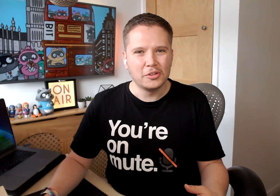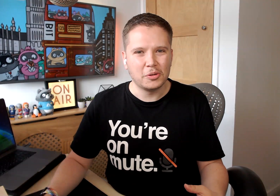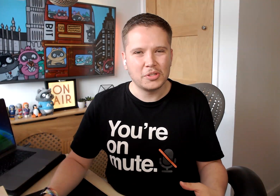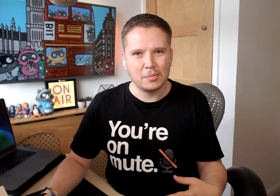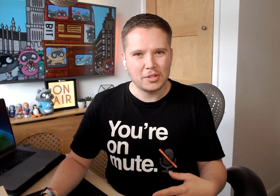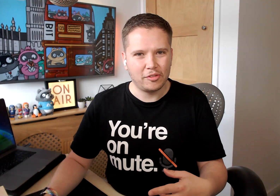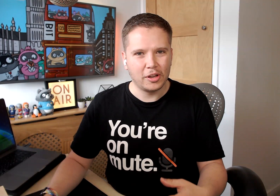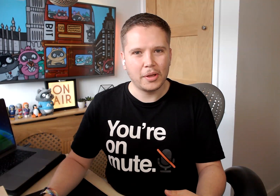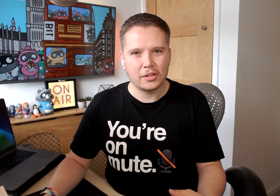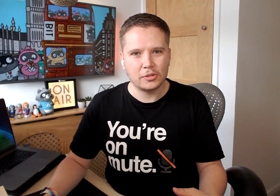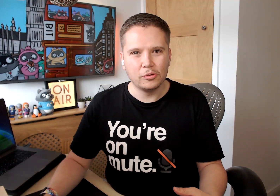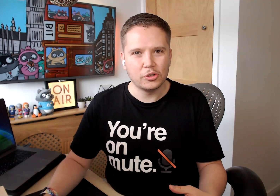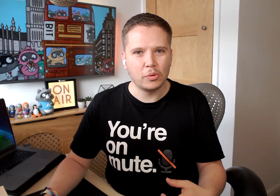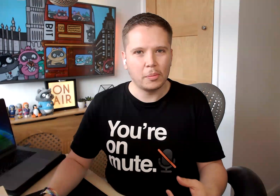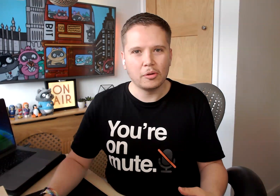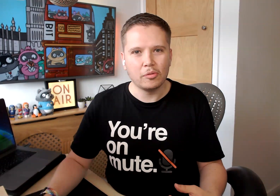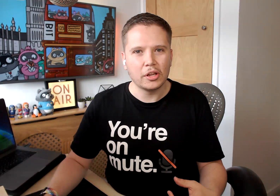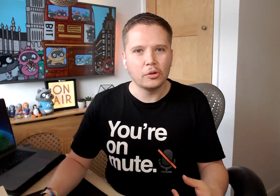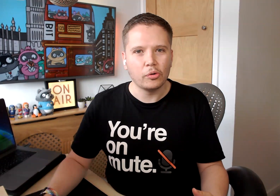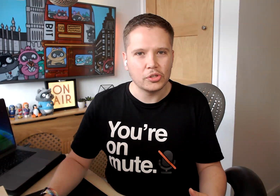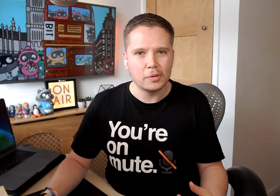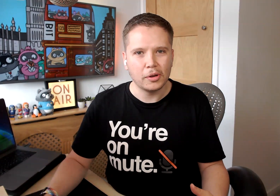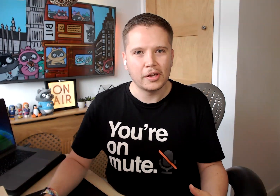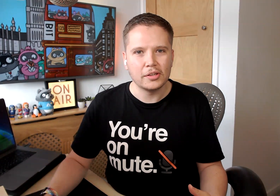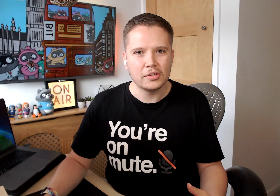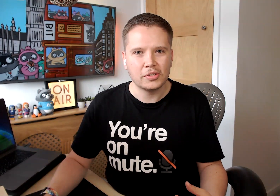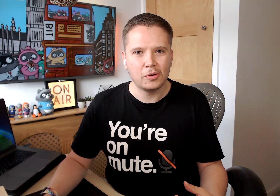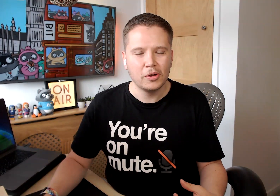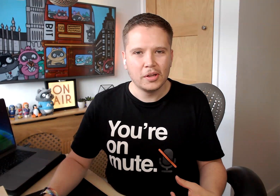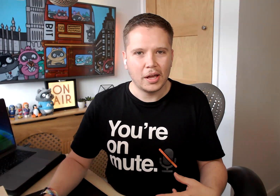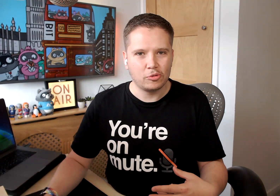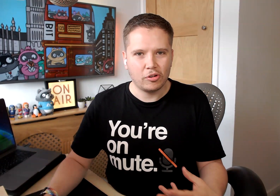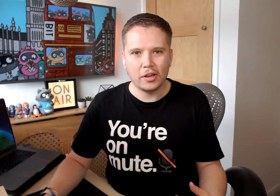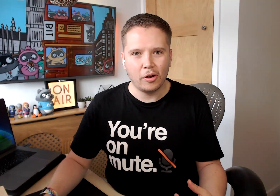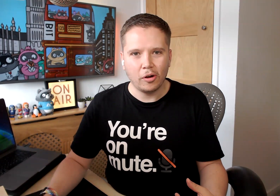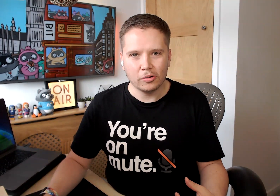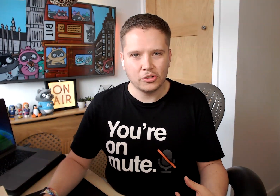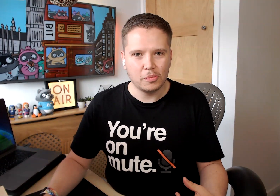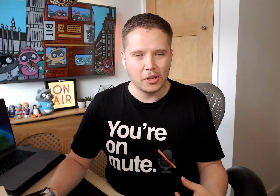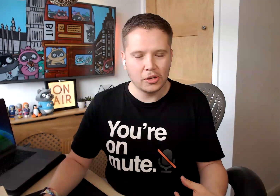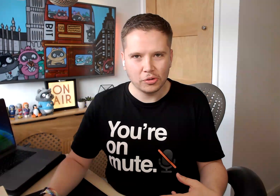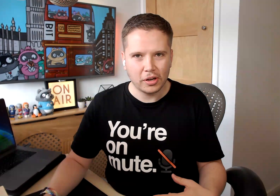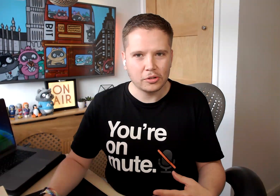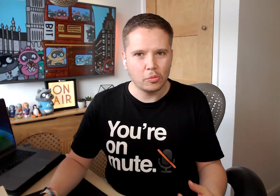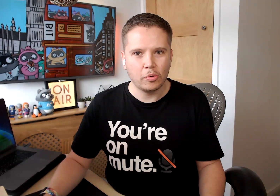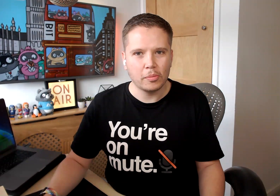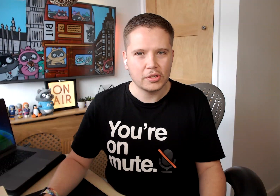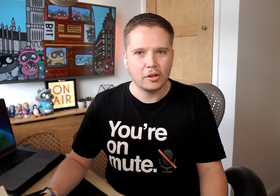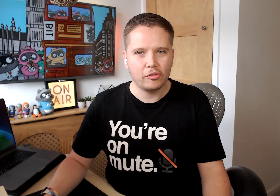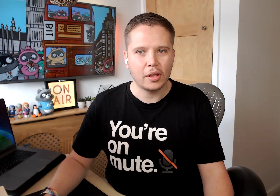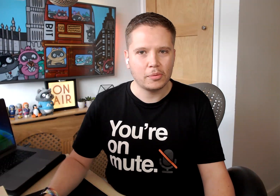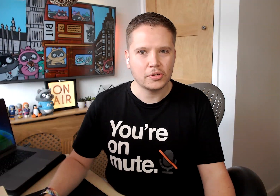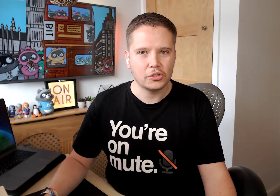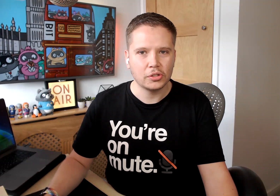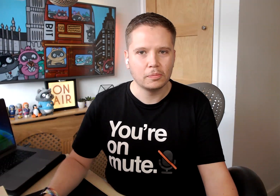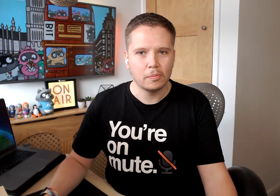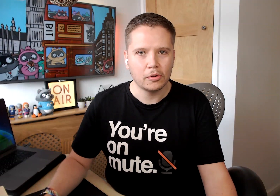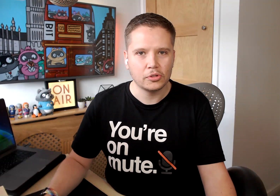sometimes I feel a bit excluded when I'm in a really noisy place. So I'm trying hard to make sure that I don't put myself in that position. But